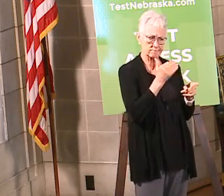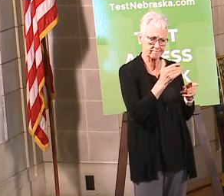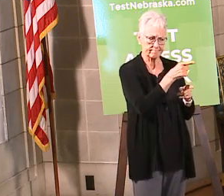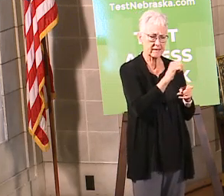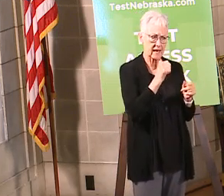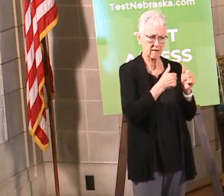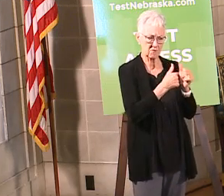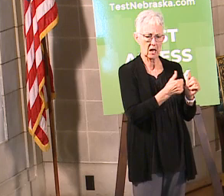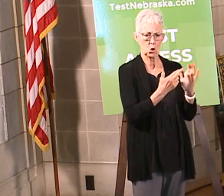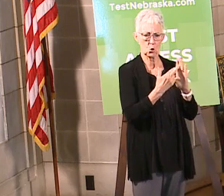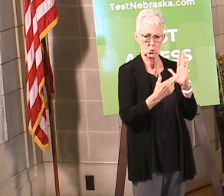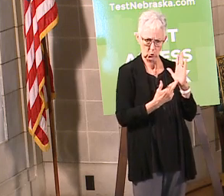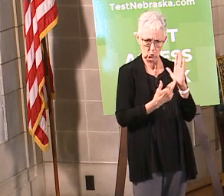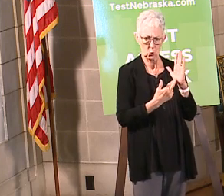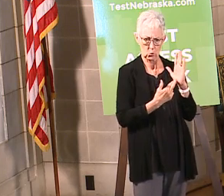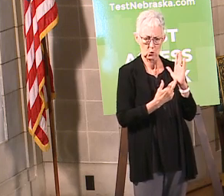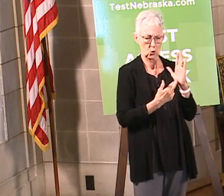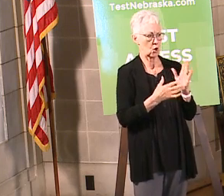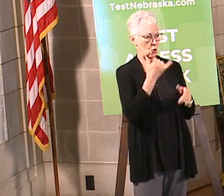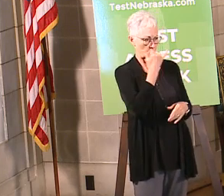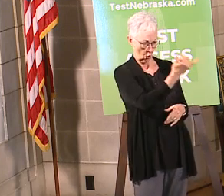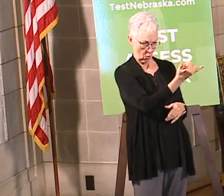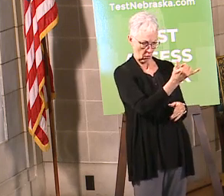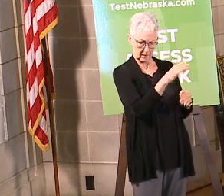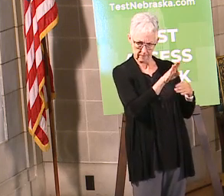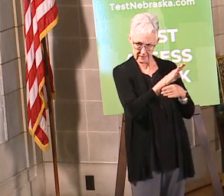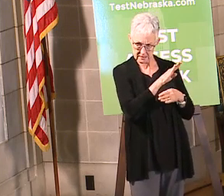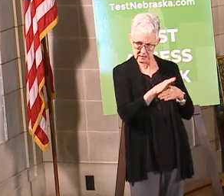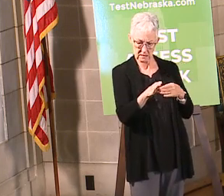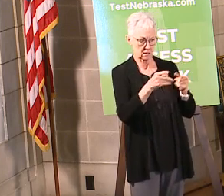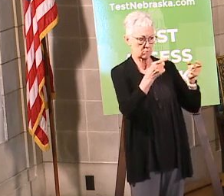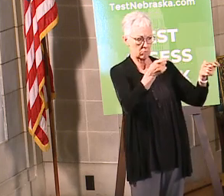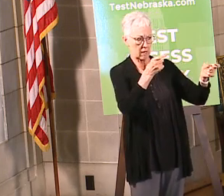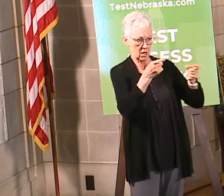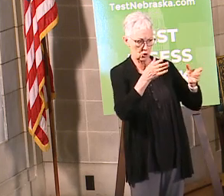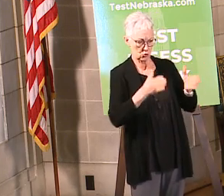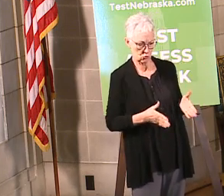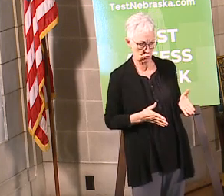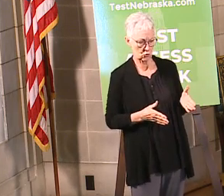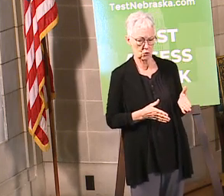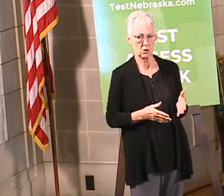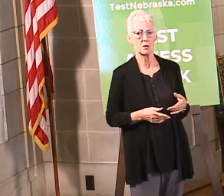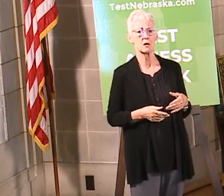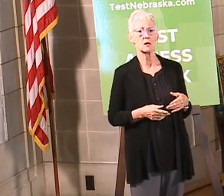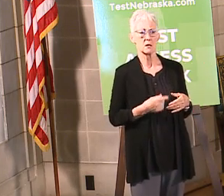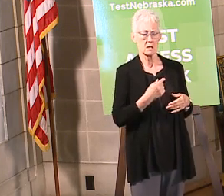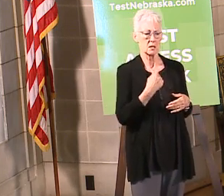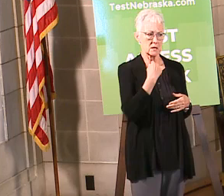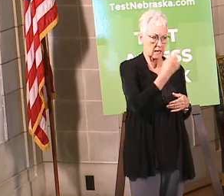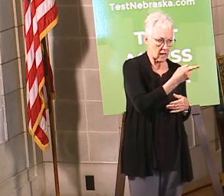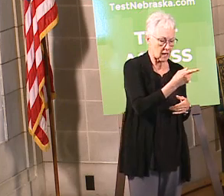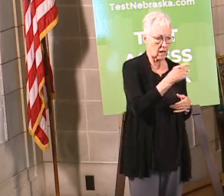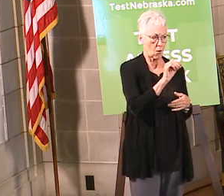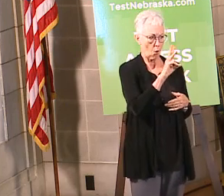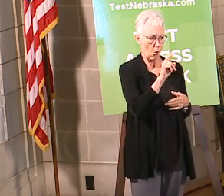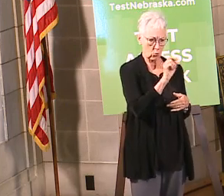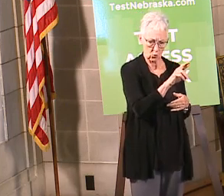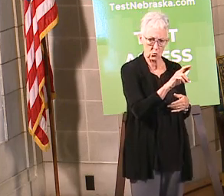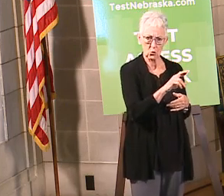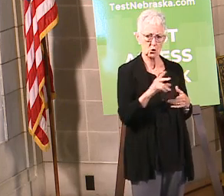be doing a better job, just reach out and call them. Call the manager, the owner. Have, you know, if you're just a regular citizen, you can start